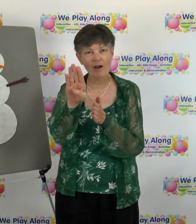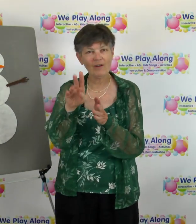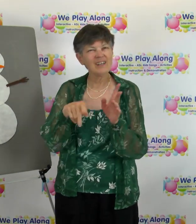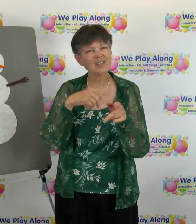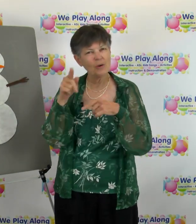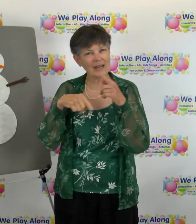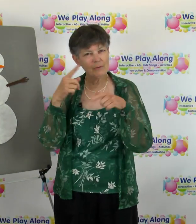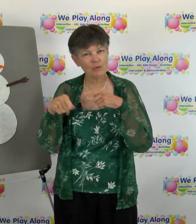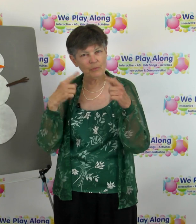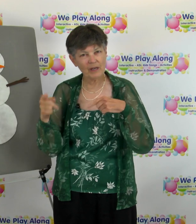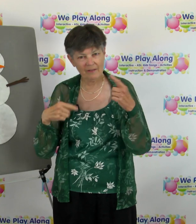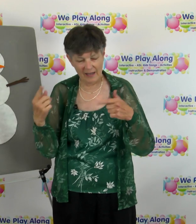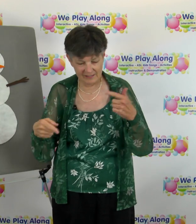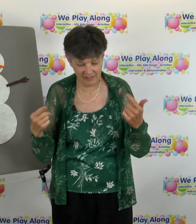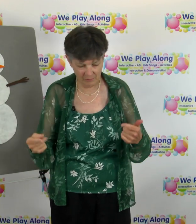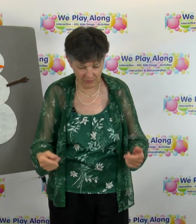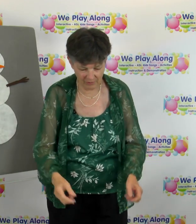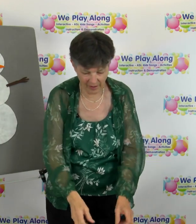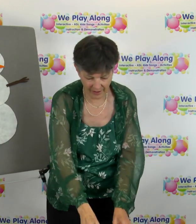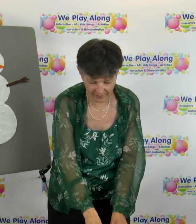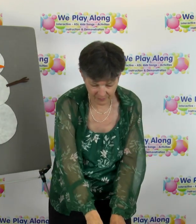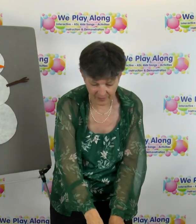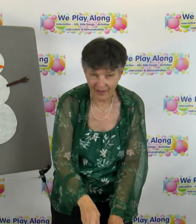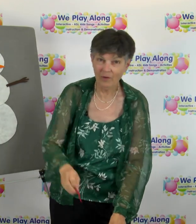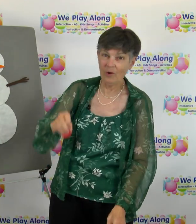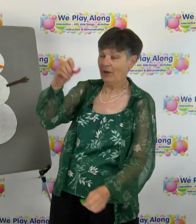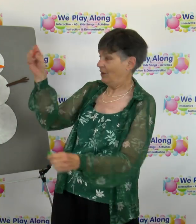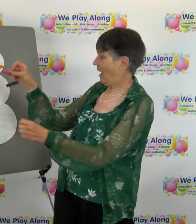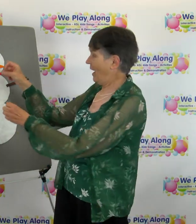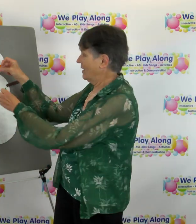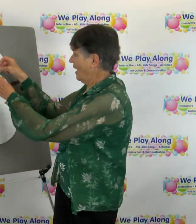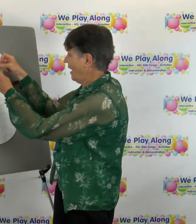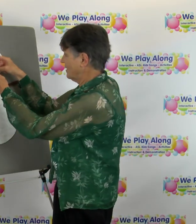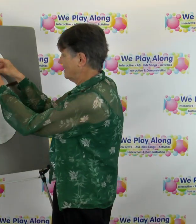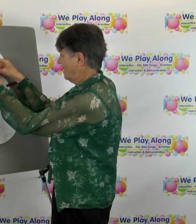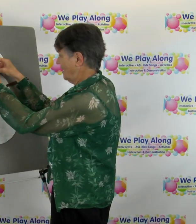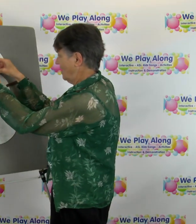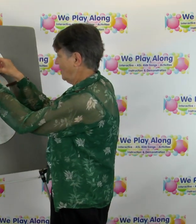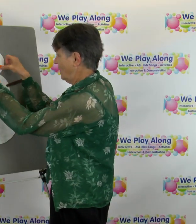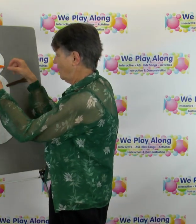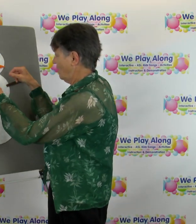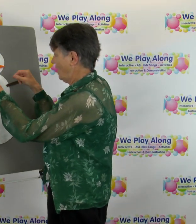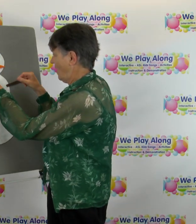so it keeps repeating that same little line what are we gonna add next okay